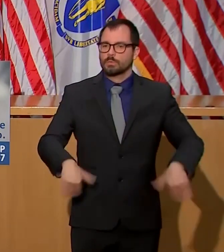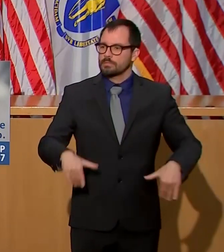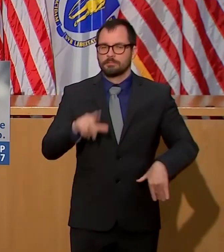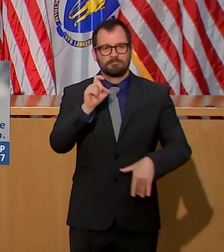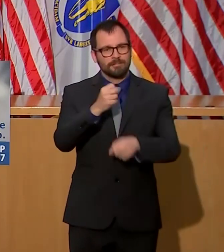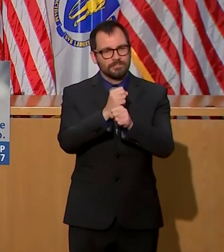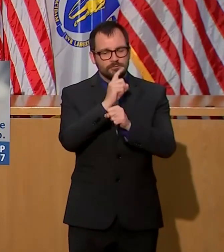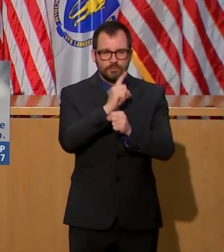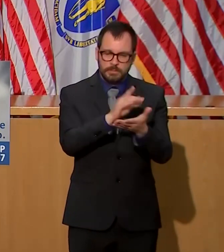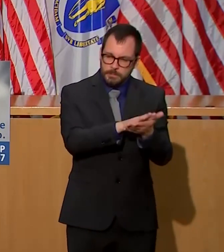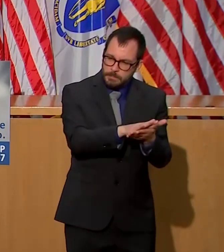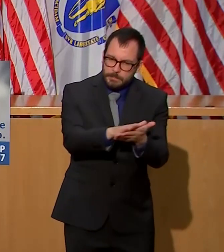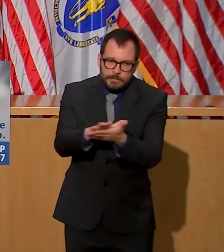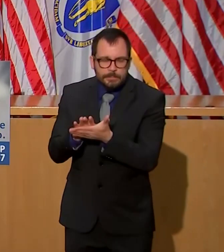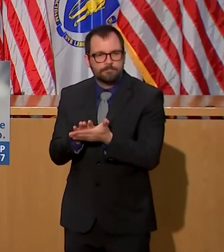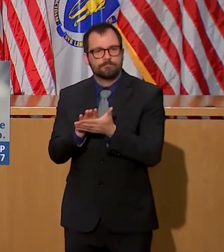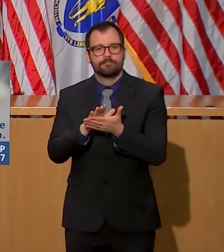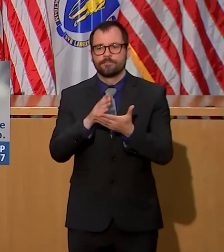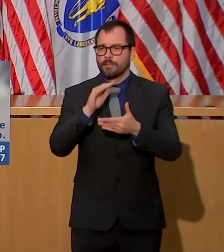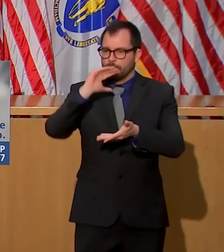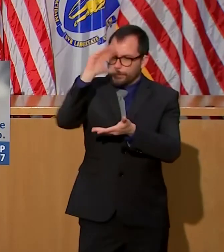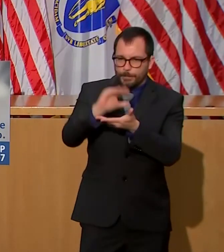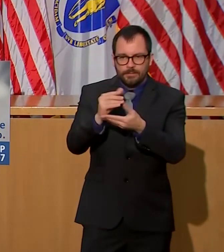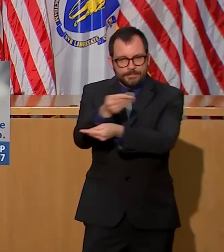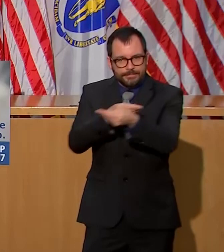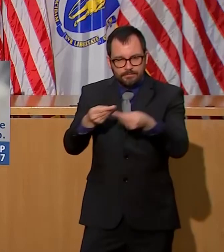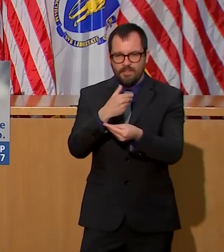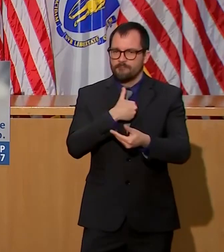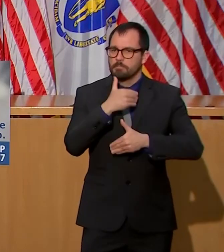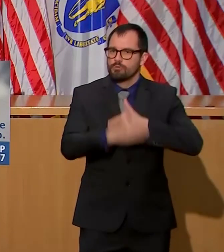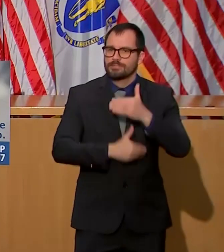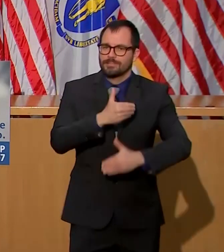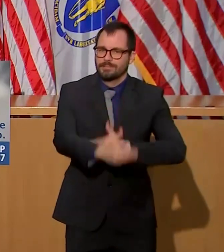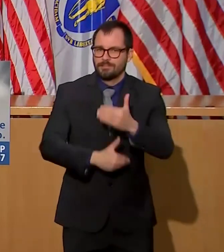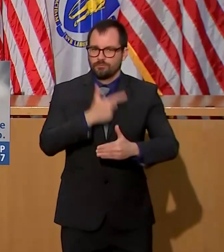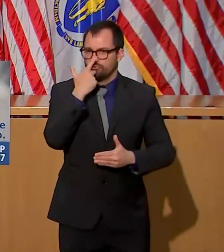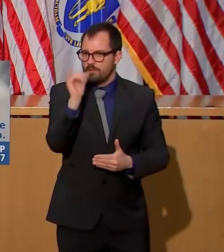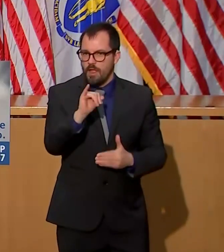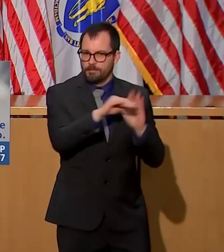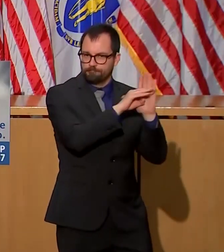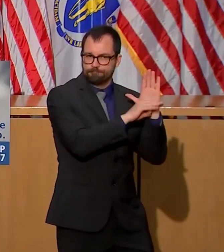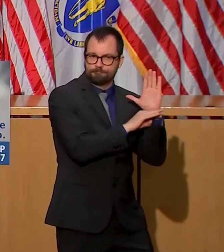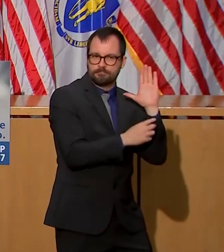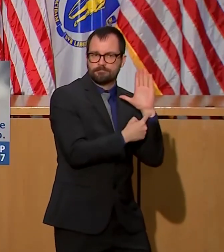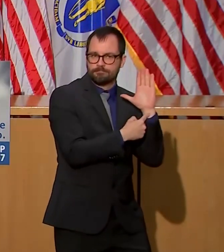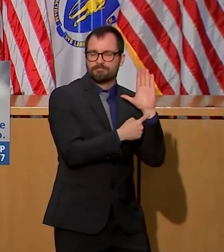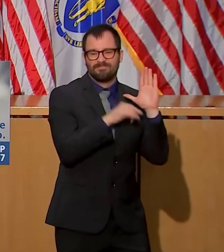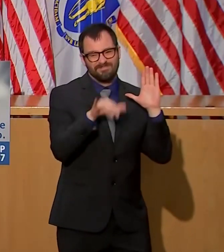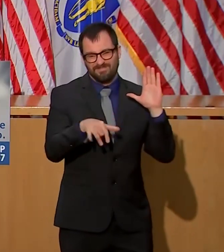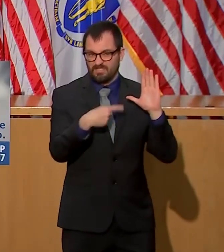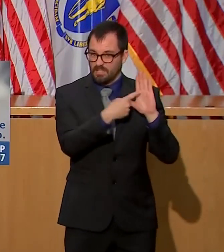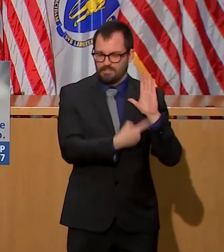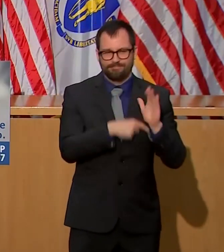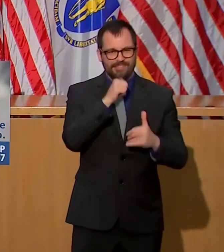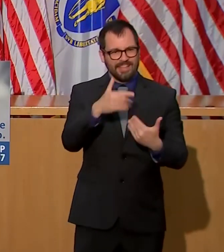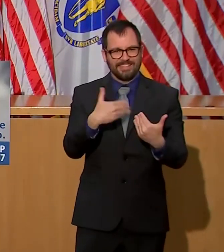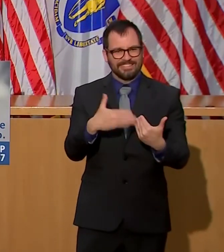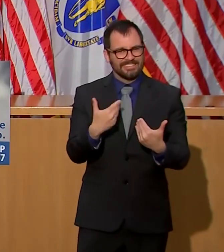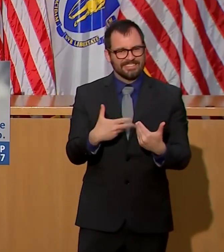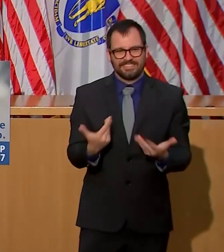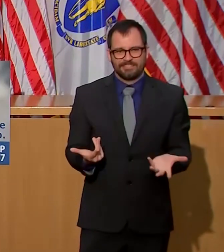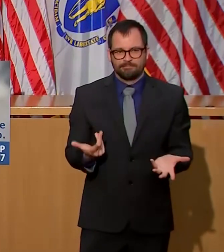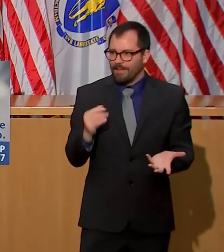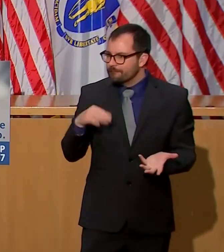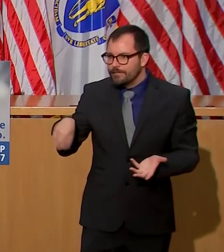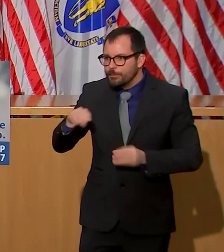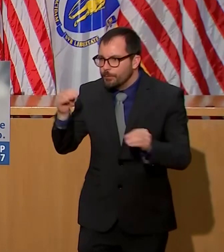This of course is not easy to do, but it's expected, required and necessary. So with this new funding, we're also putting